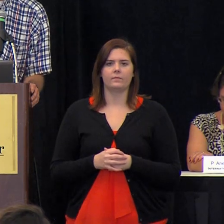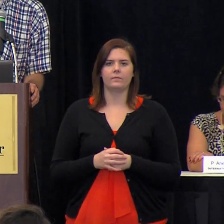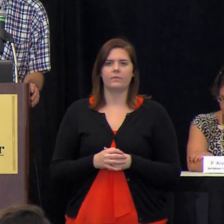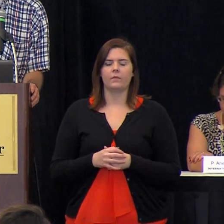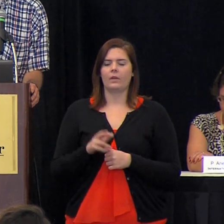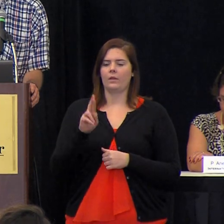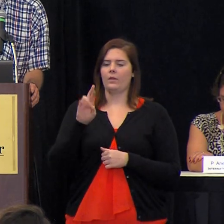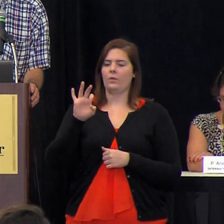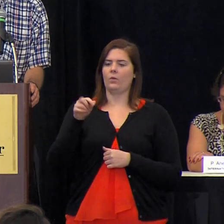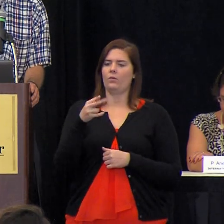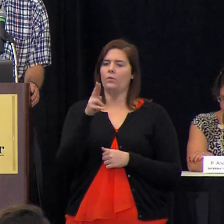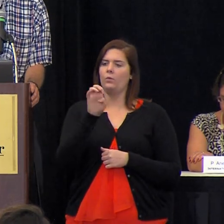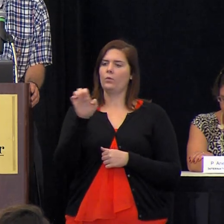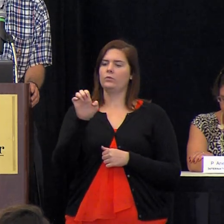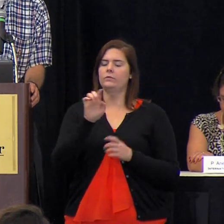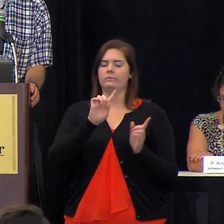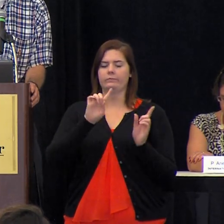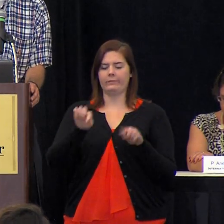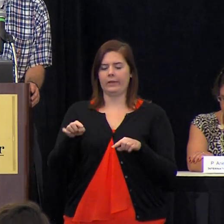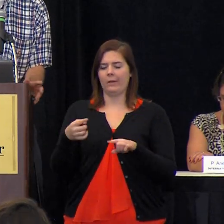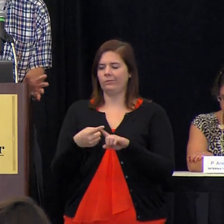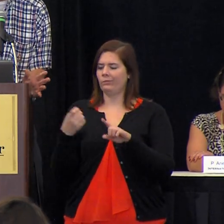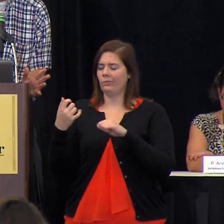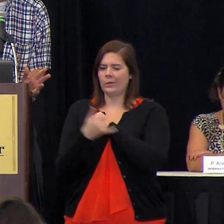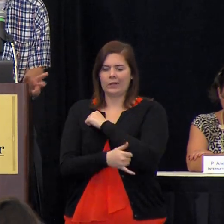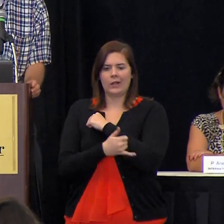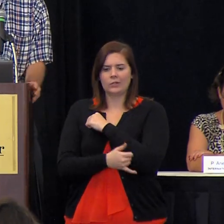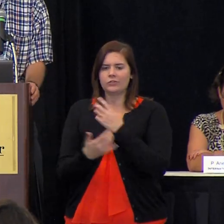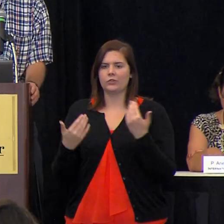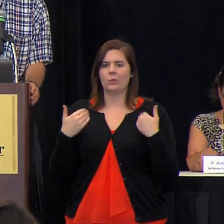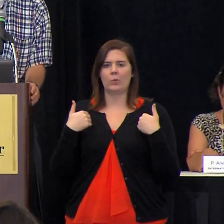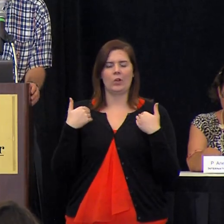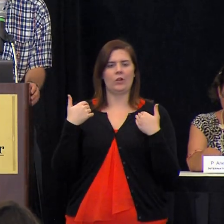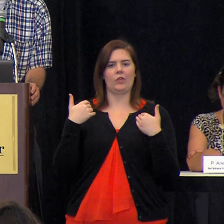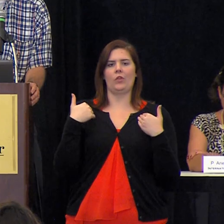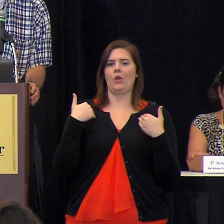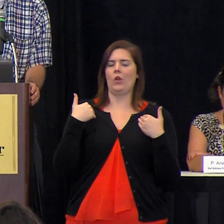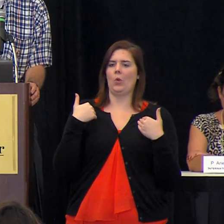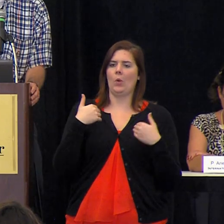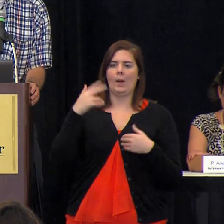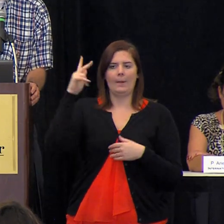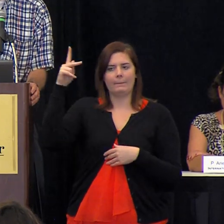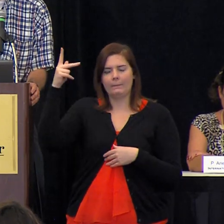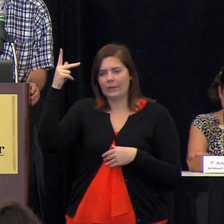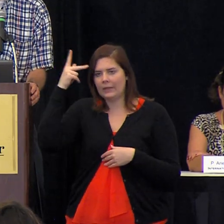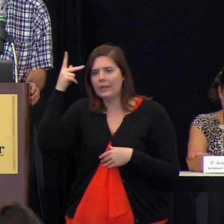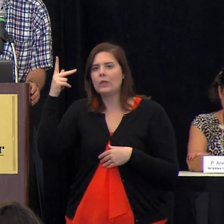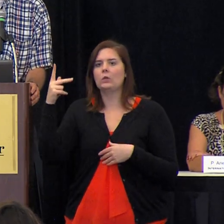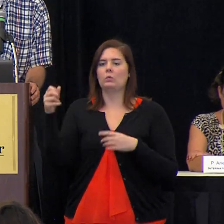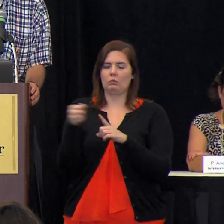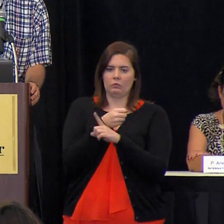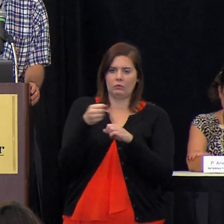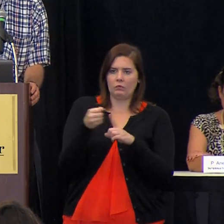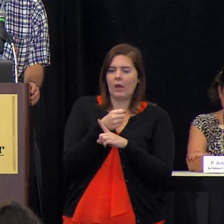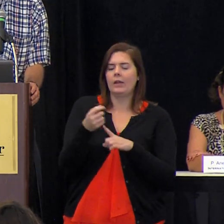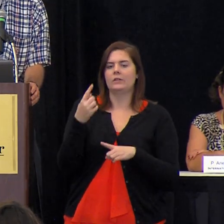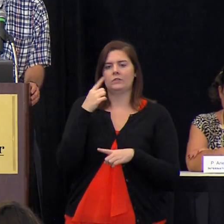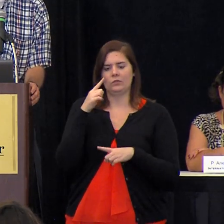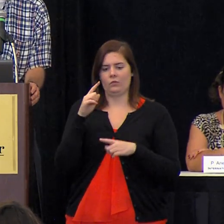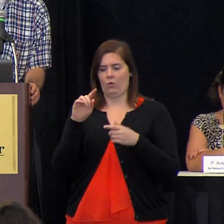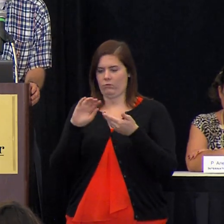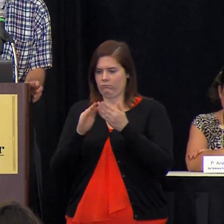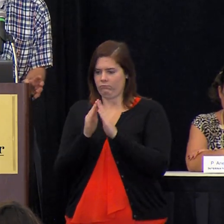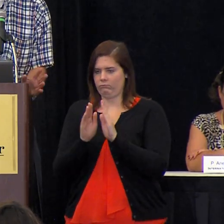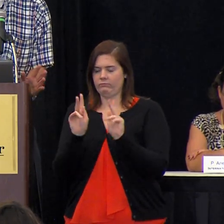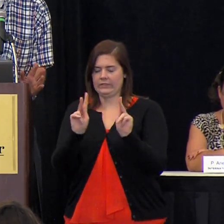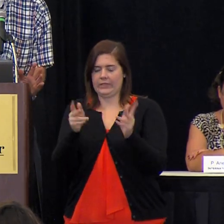refugees may have come from countries where there was state sanctioned violence political violence directed against their citizens but for